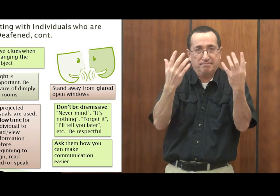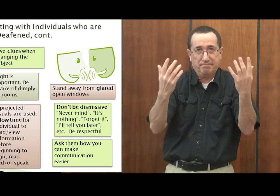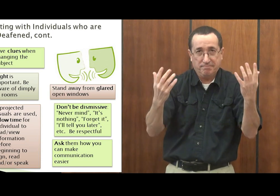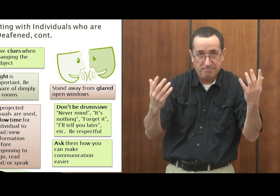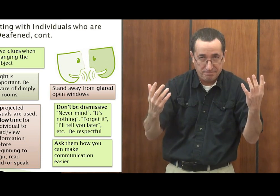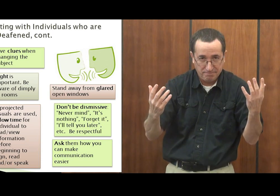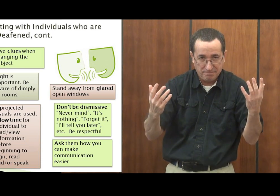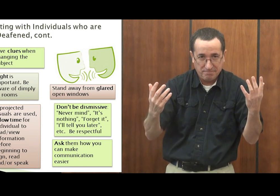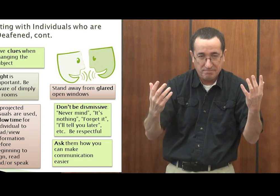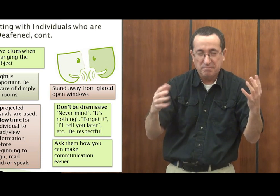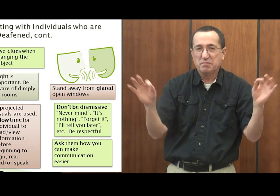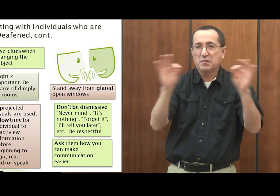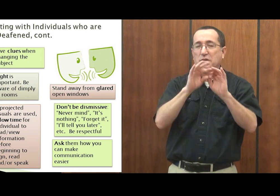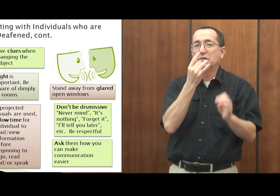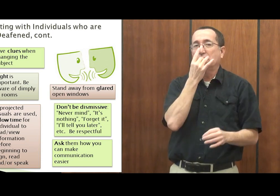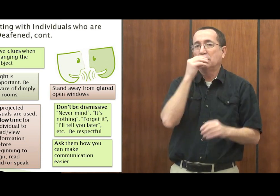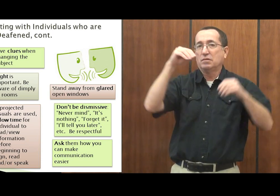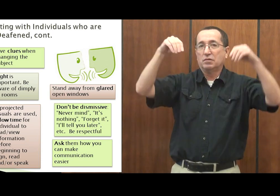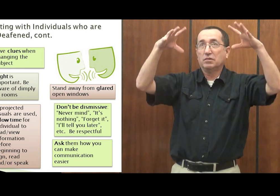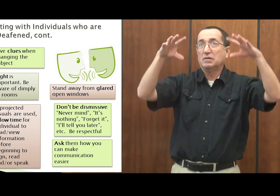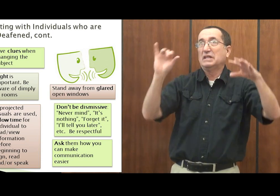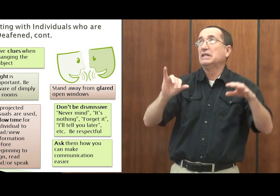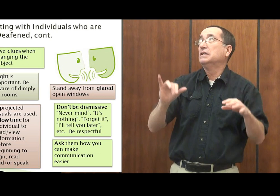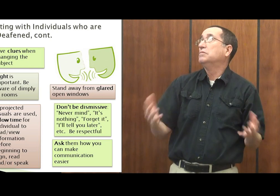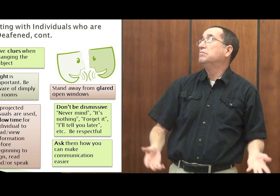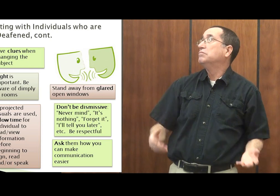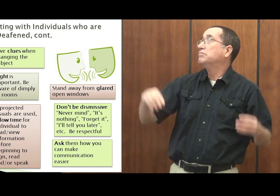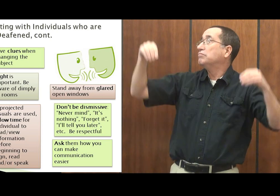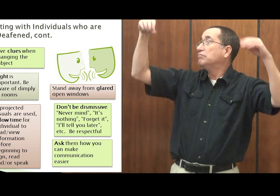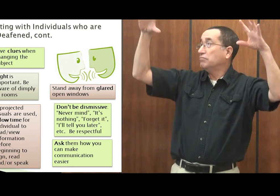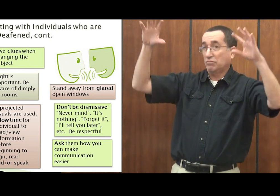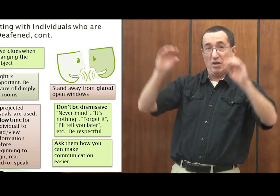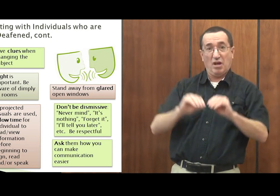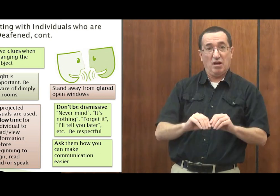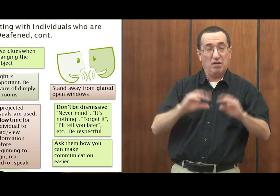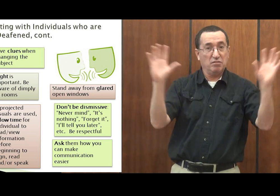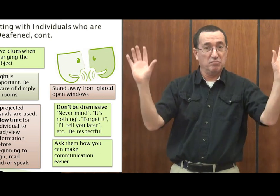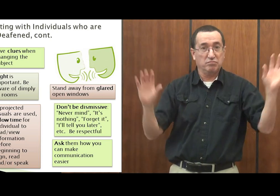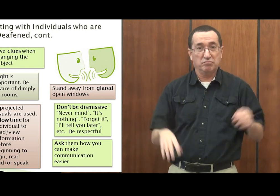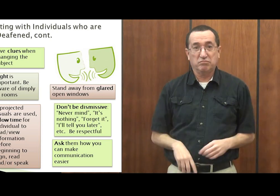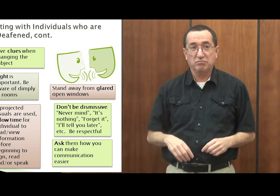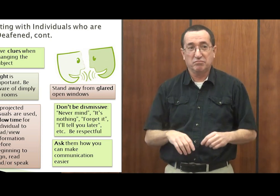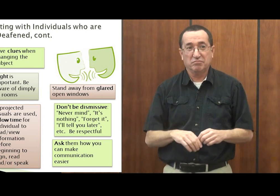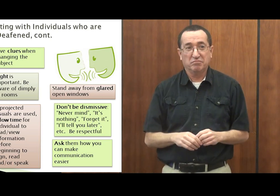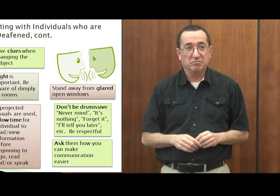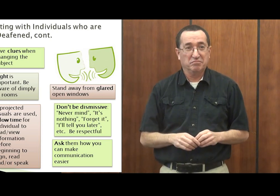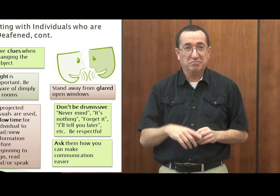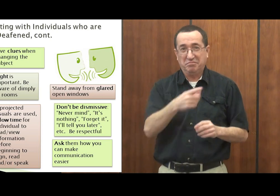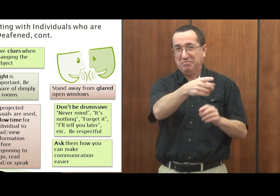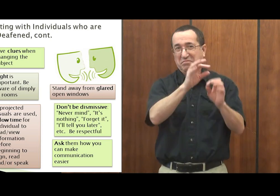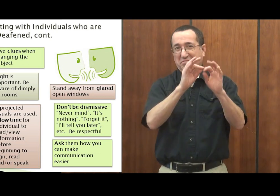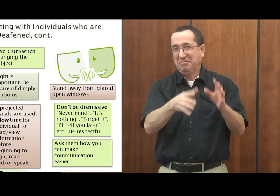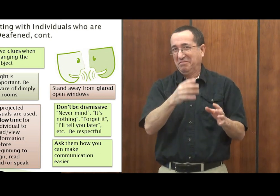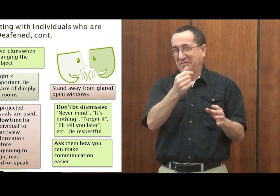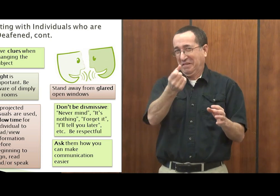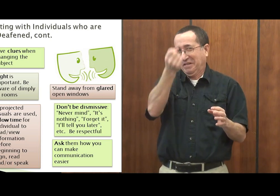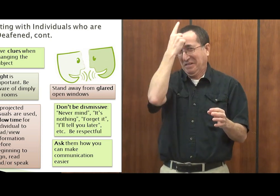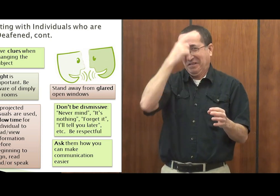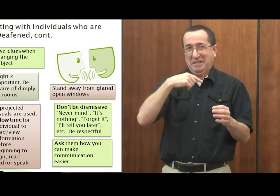It just doesn't work in a dim lit room. Keep the room well lit. For example, this room is finely accommodated. I think the